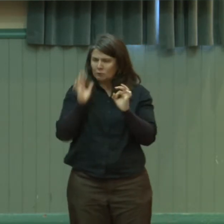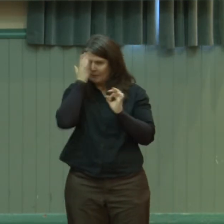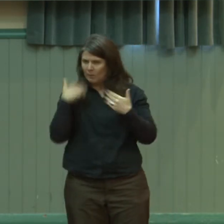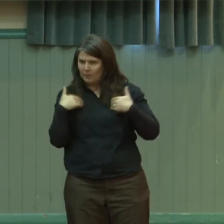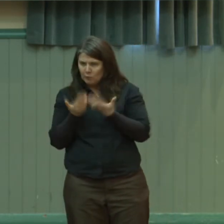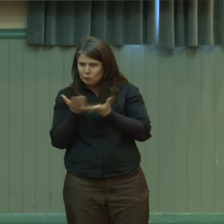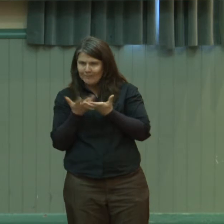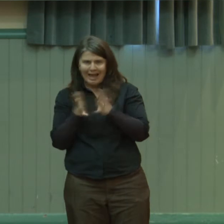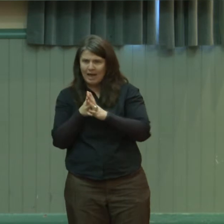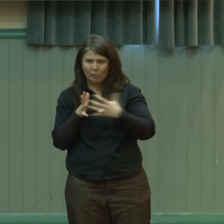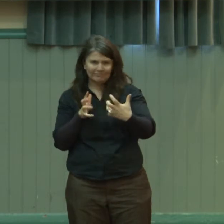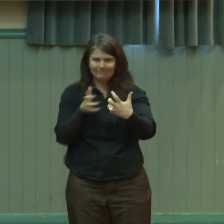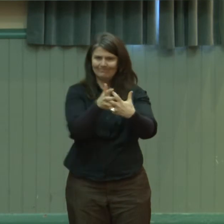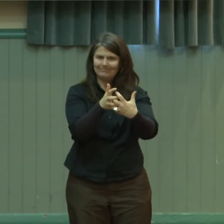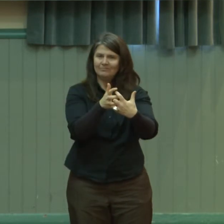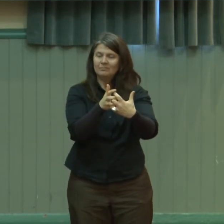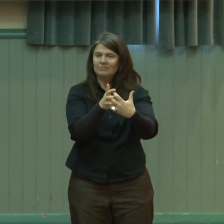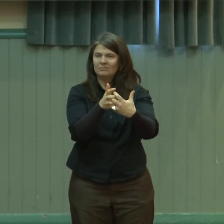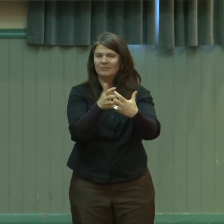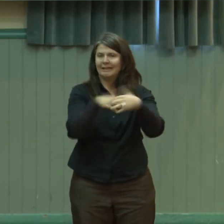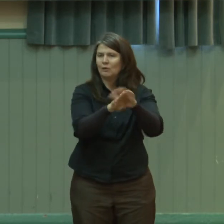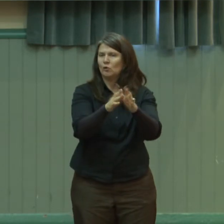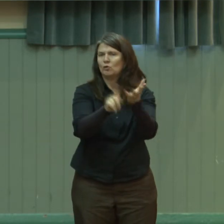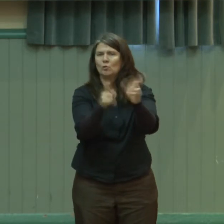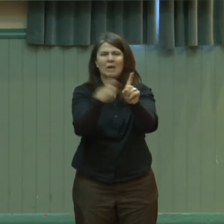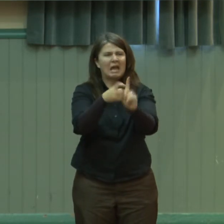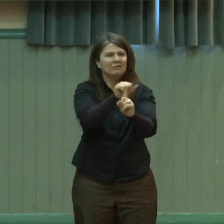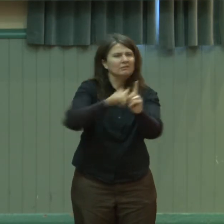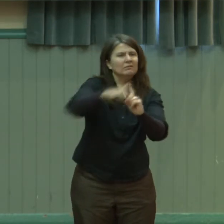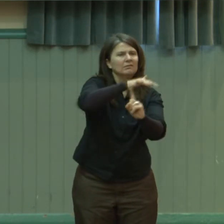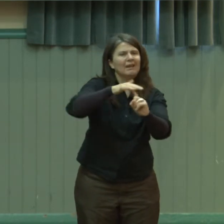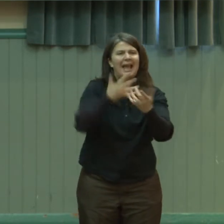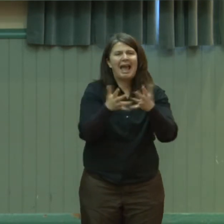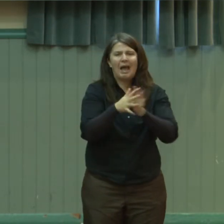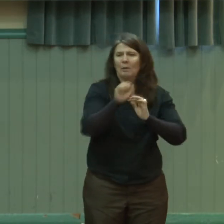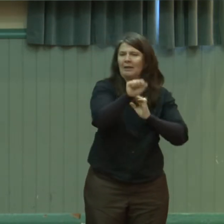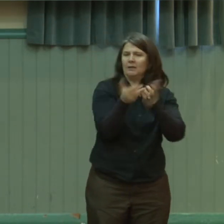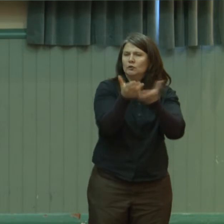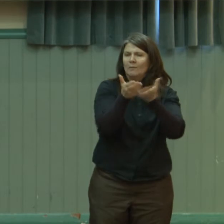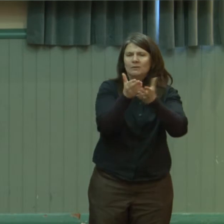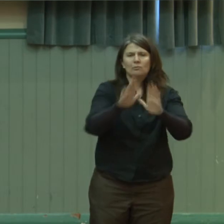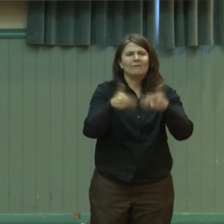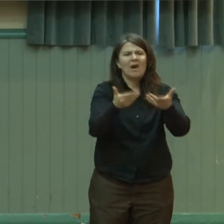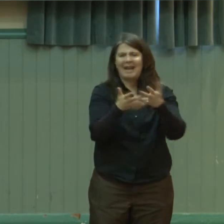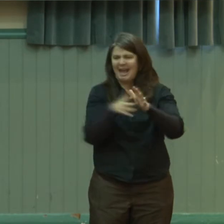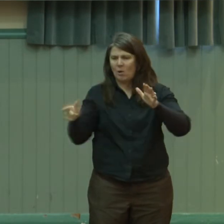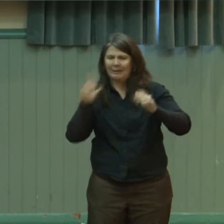Adolescent Mental Health Services in the United Kingdom. So how are the mainstream service providers operating? But also who are the people who